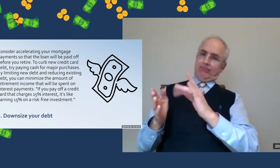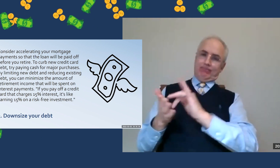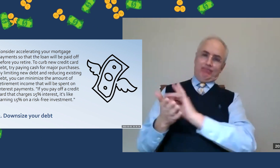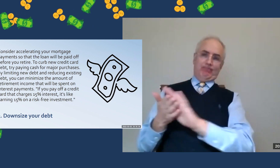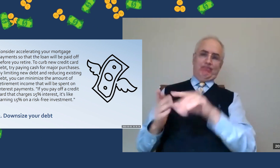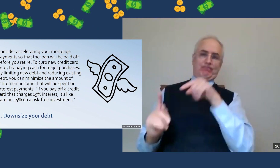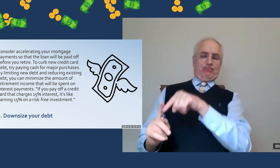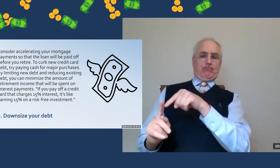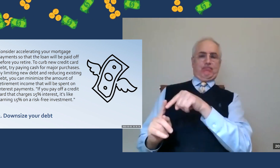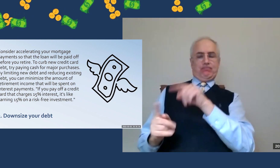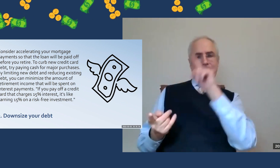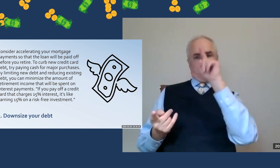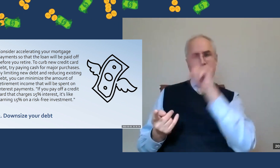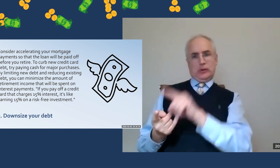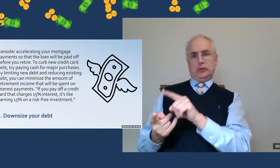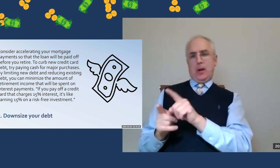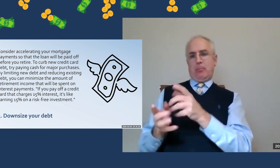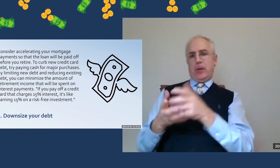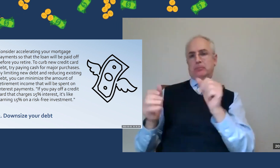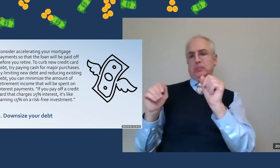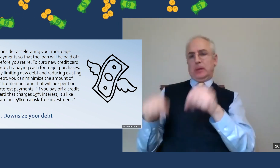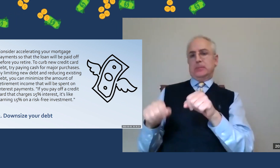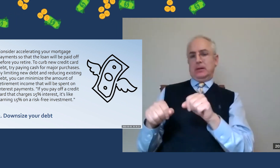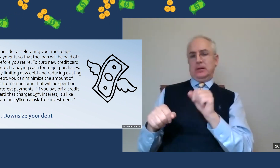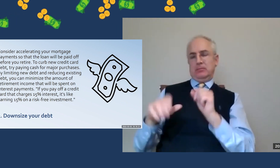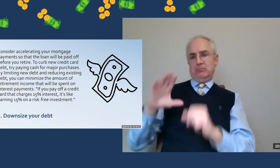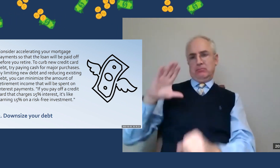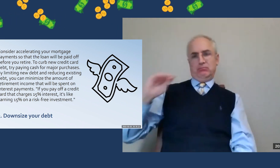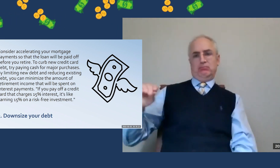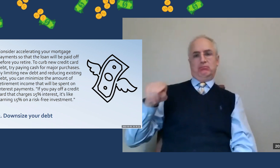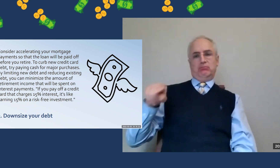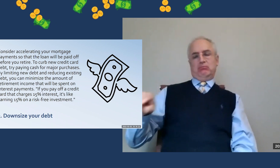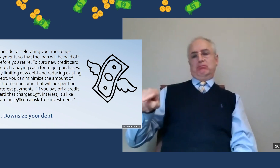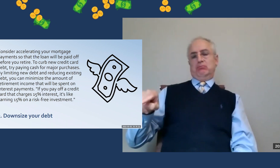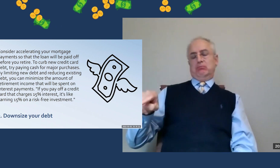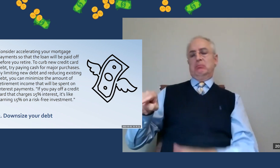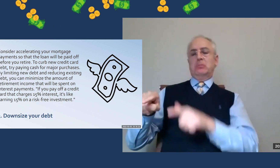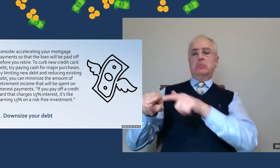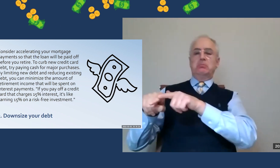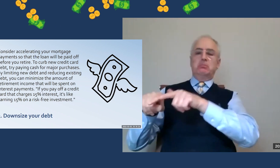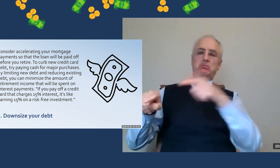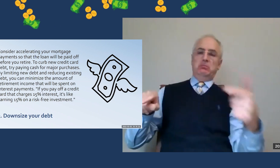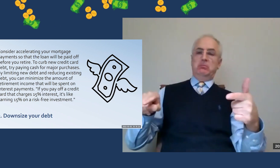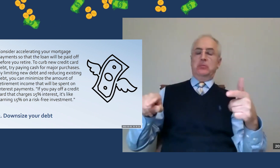Now, number one here is credit cards. That is a bad debt that you want to reduce as much as possible.